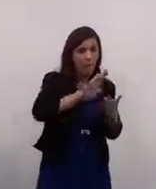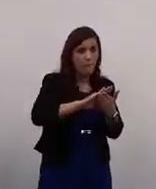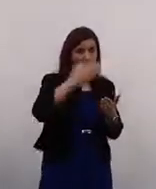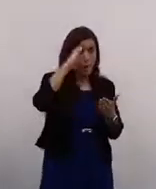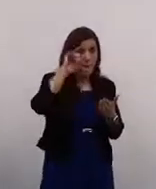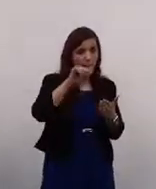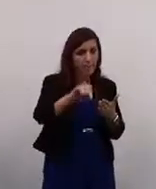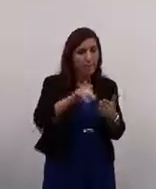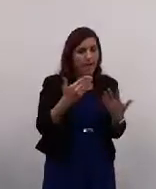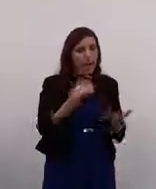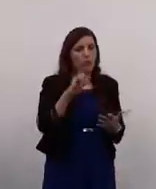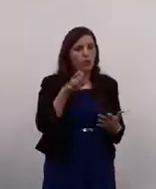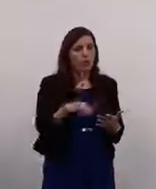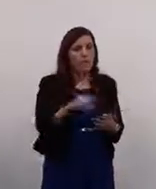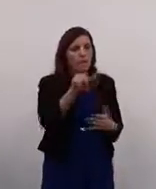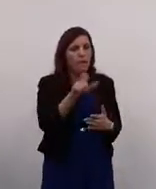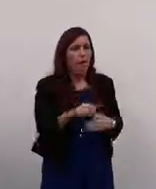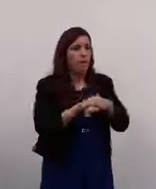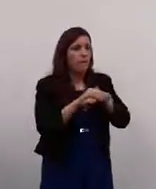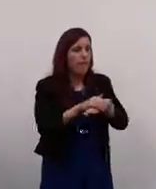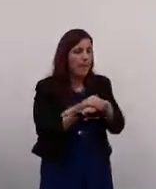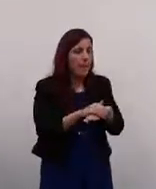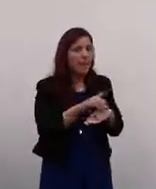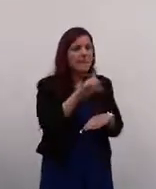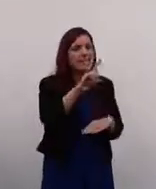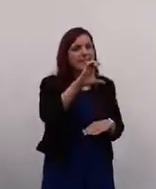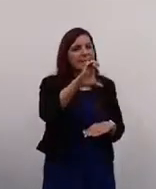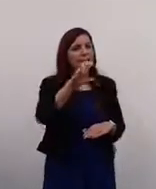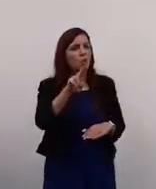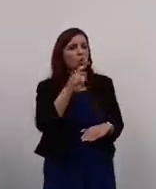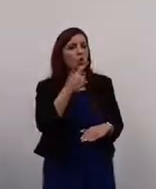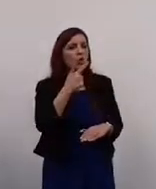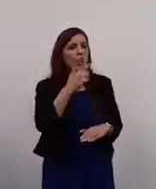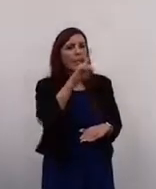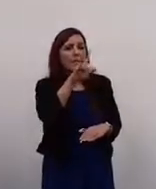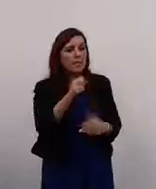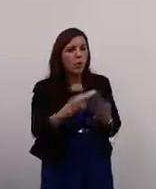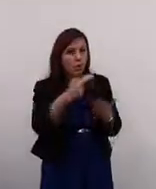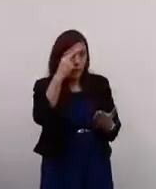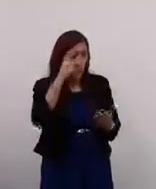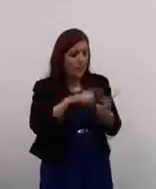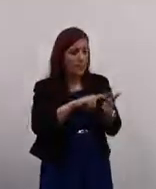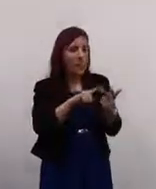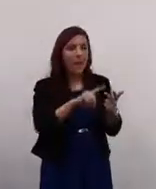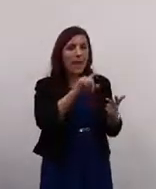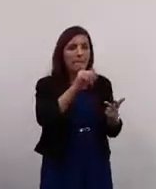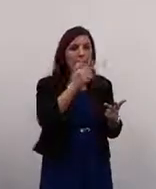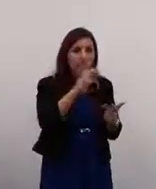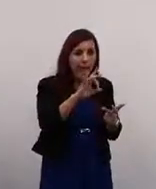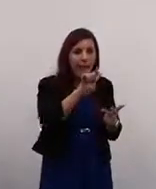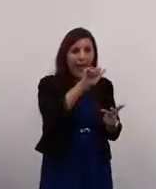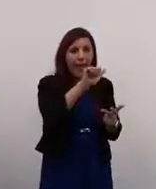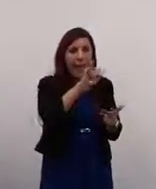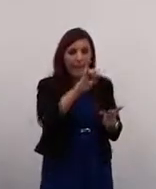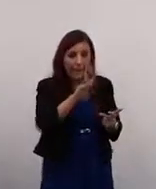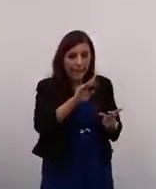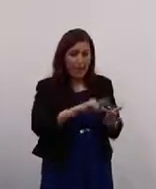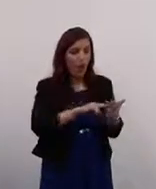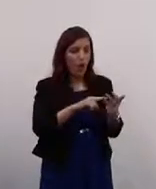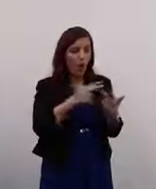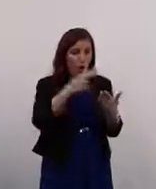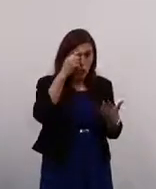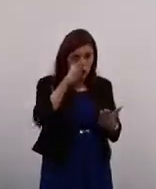John Card friendly now, Dublin City University, a number of the banks, and she had an AIB in back of Ireland and Austerbank.